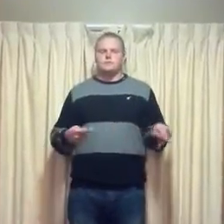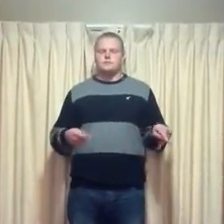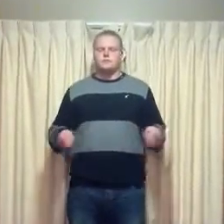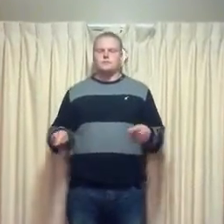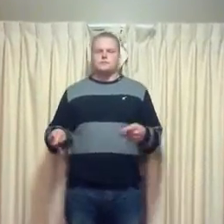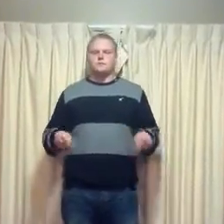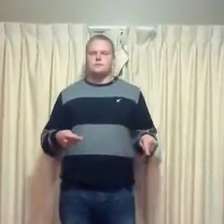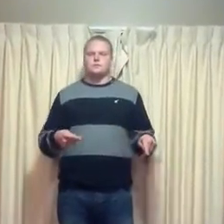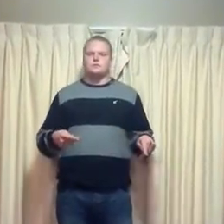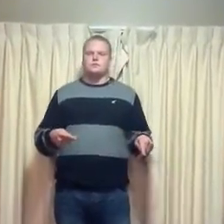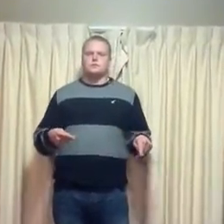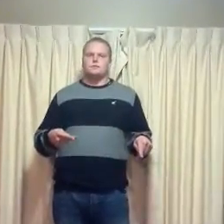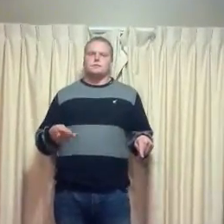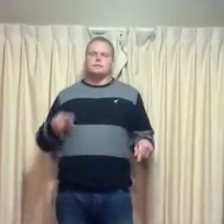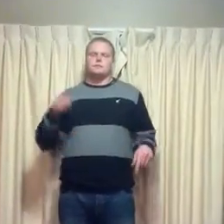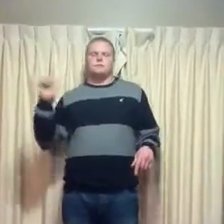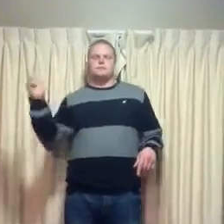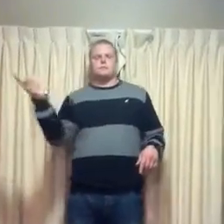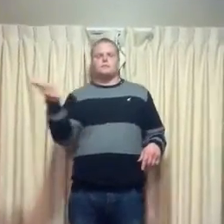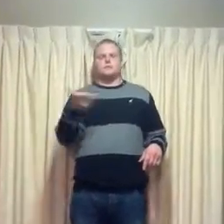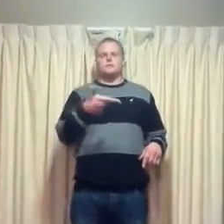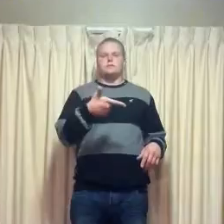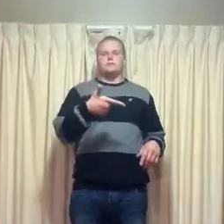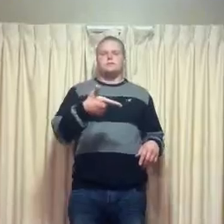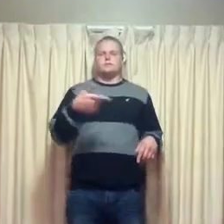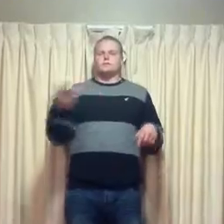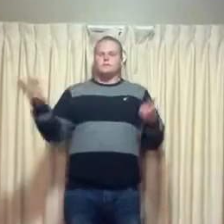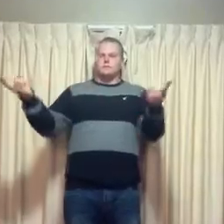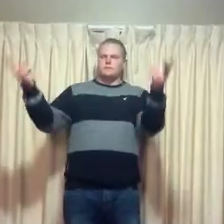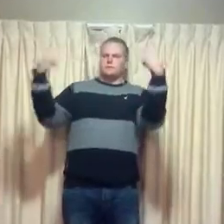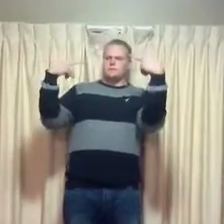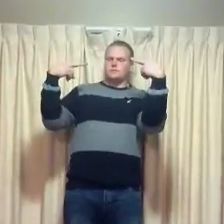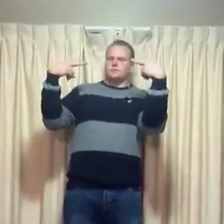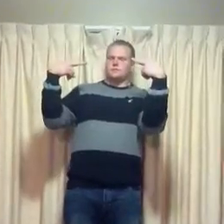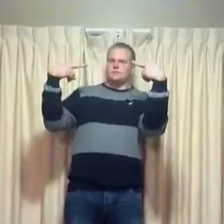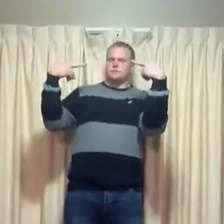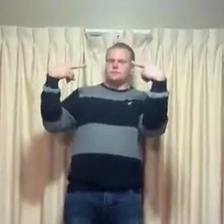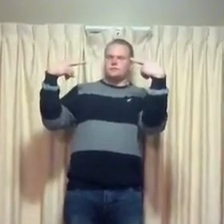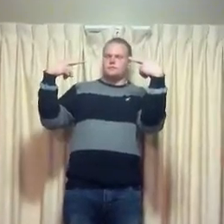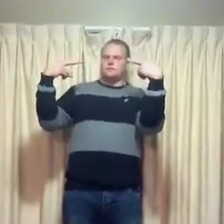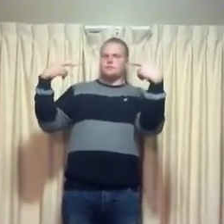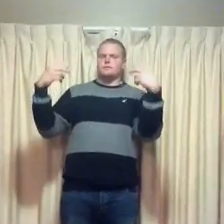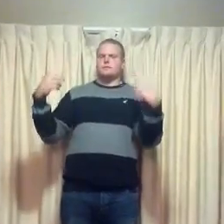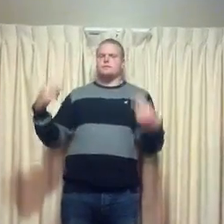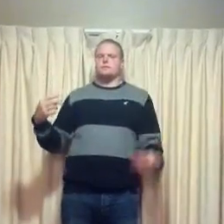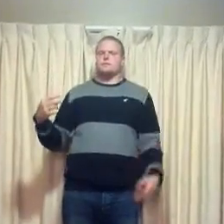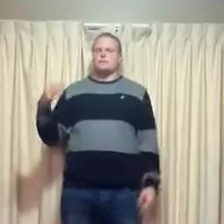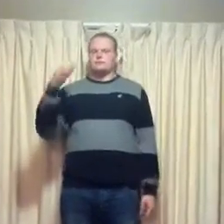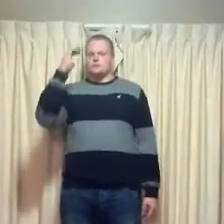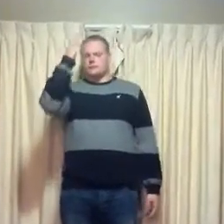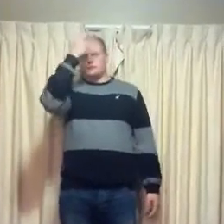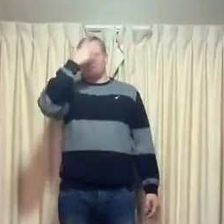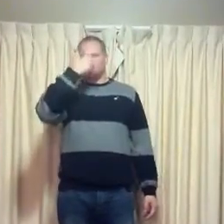And everyone turns to see, this beautiful